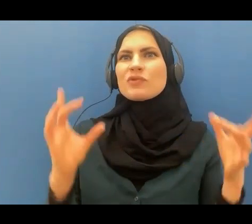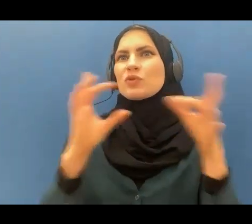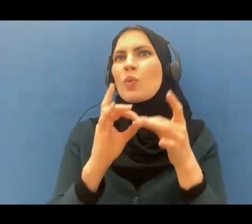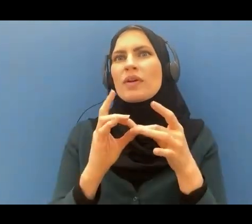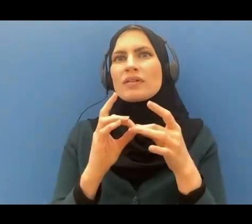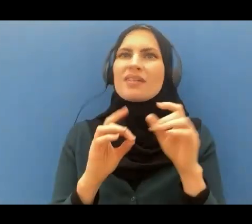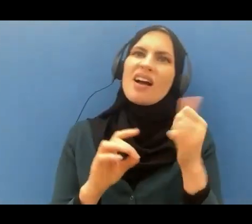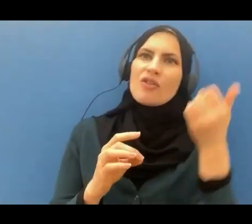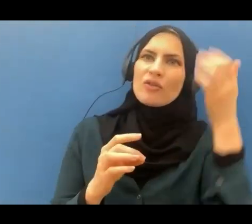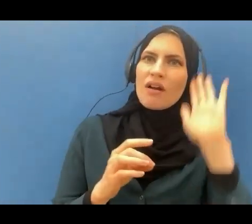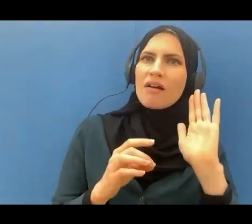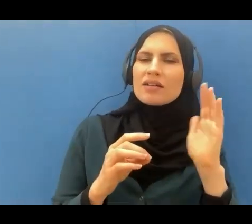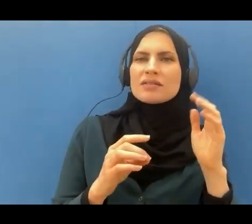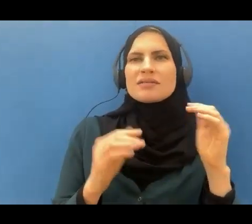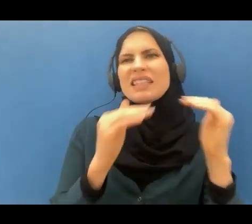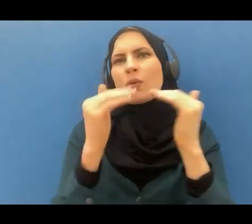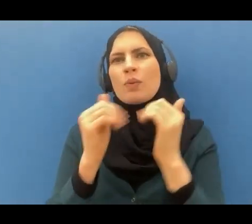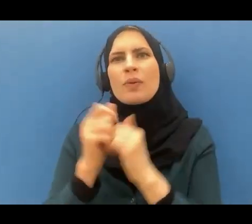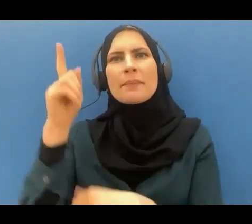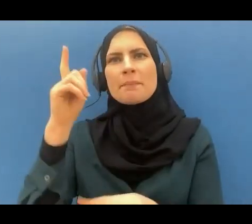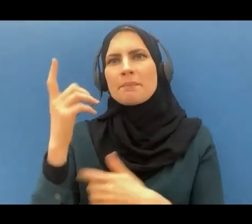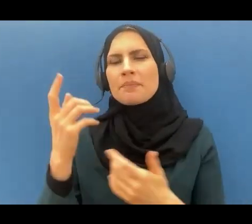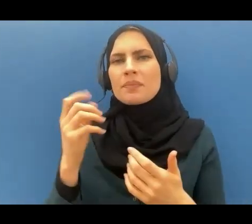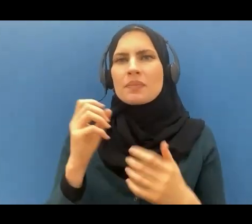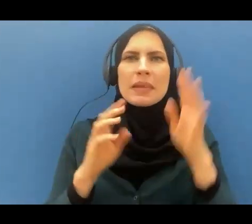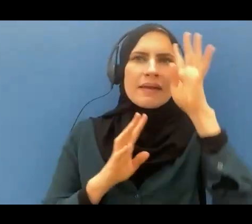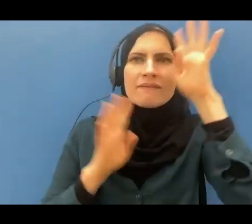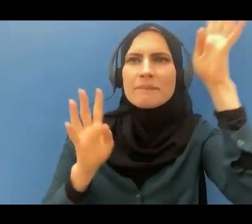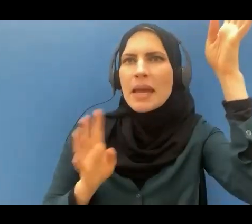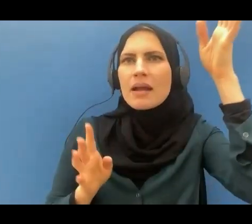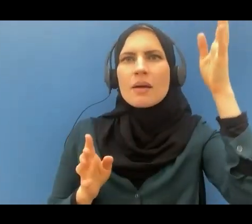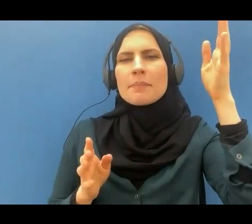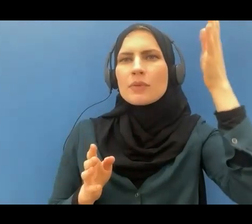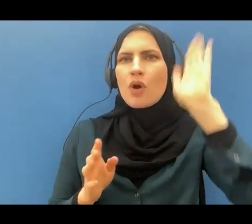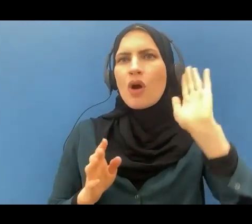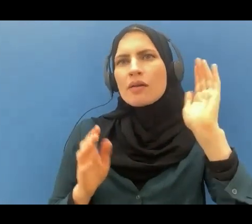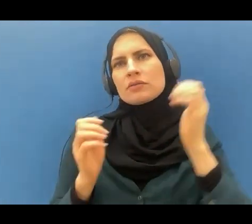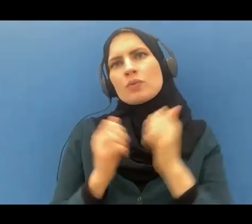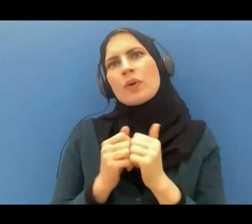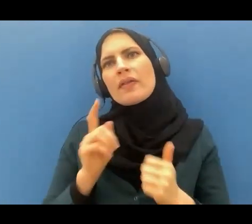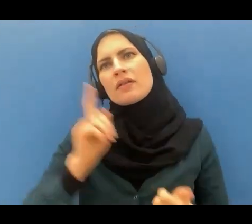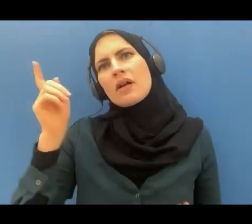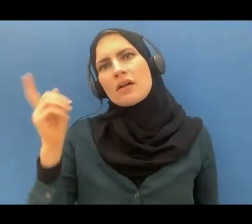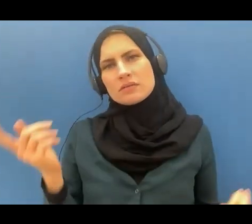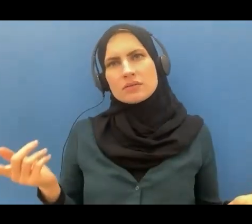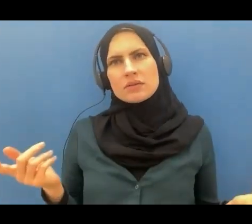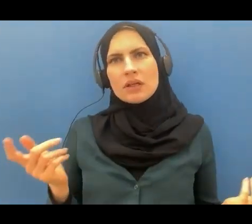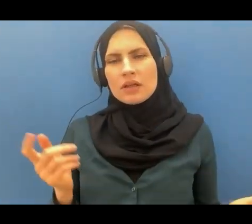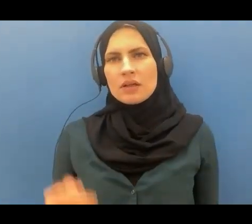or by inventing gods with him whether the person